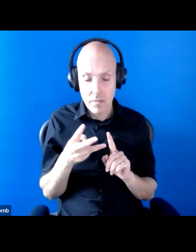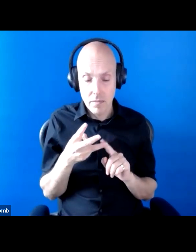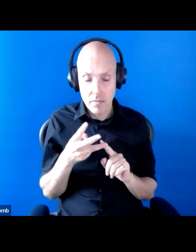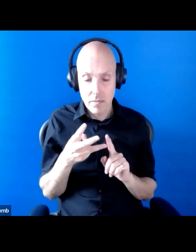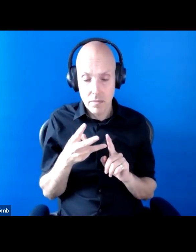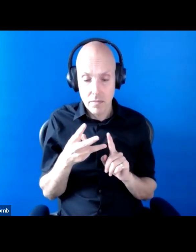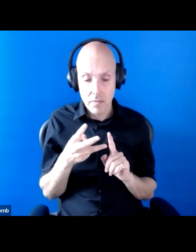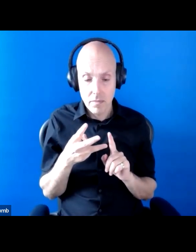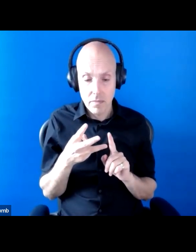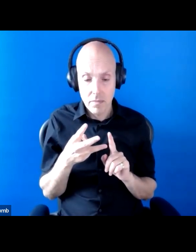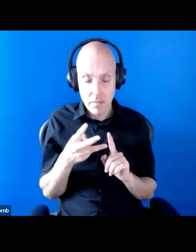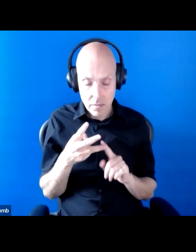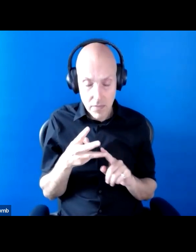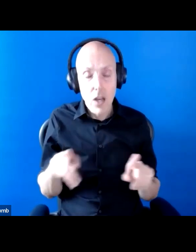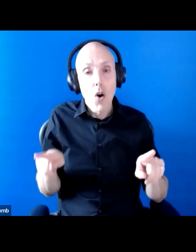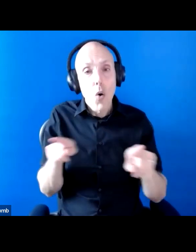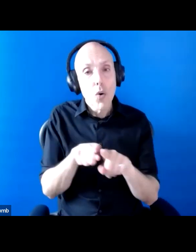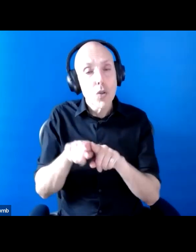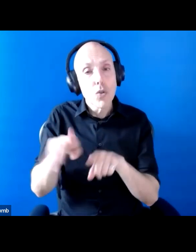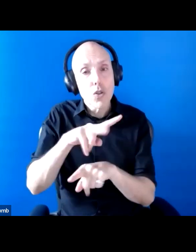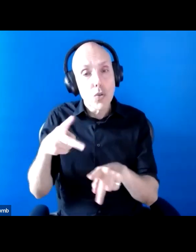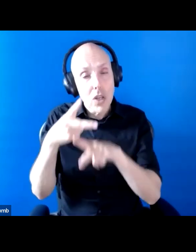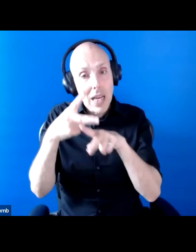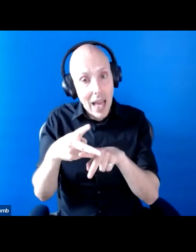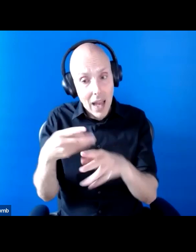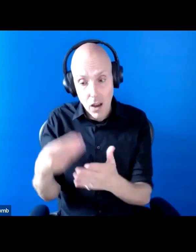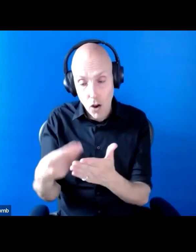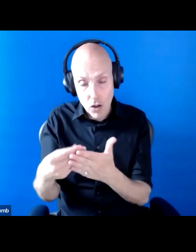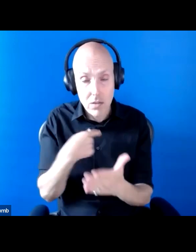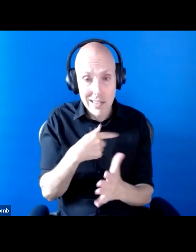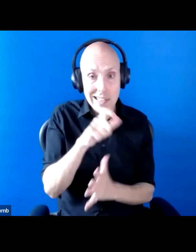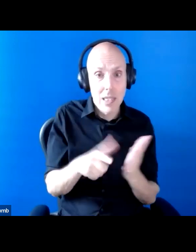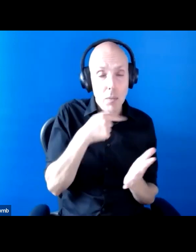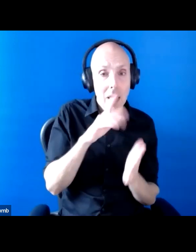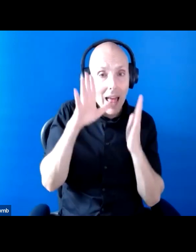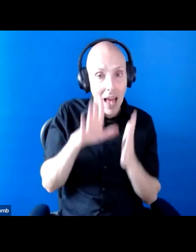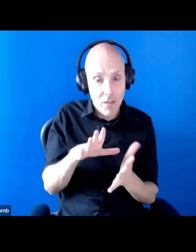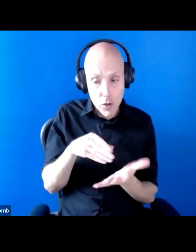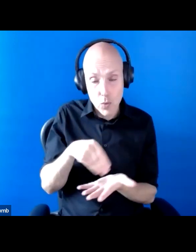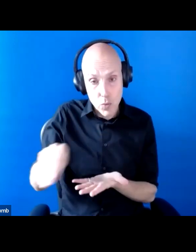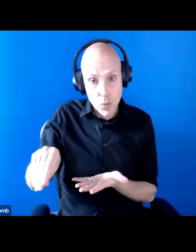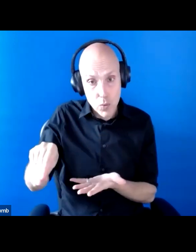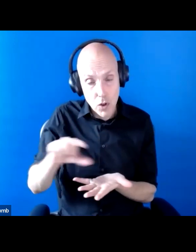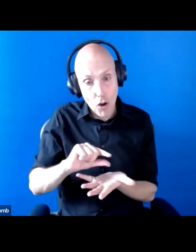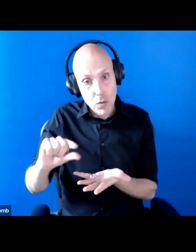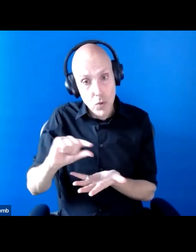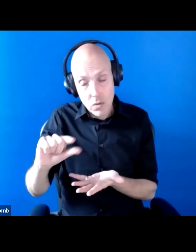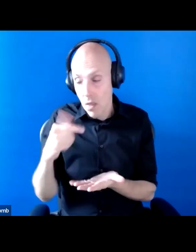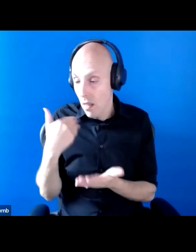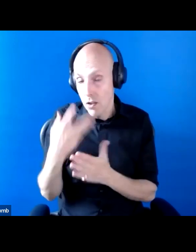have to contribute towards their social care, have increased over the last two years. And those